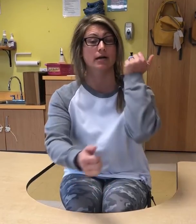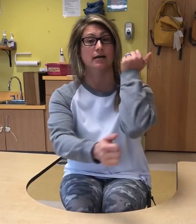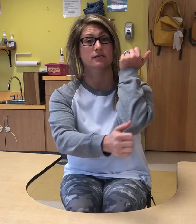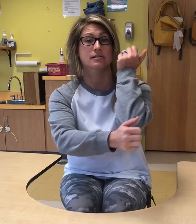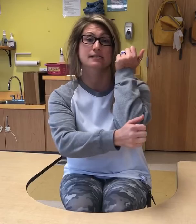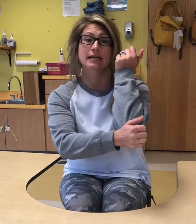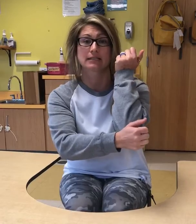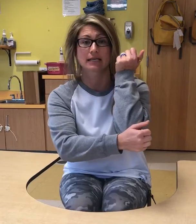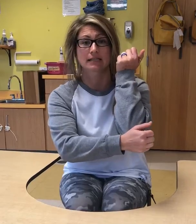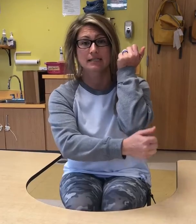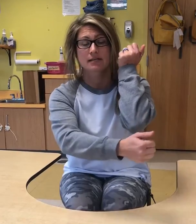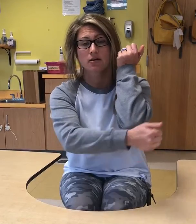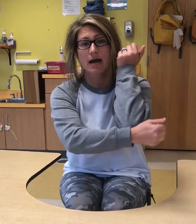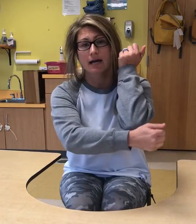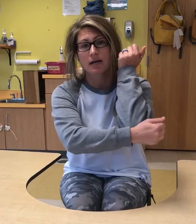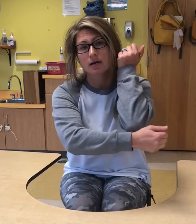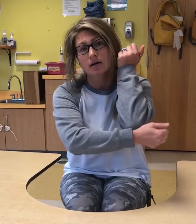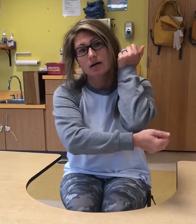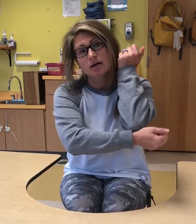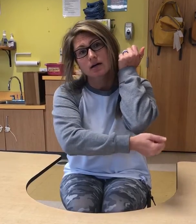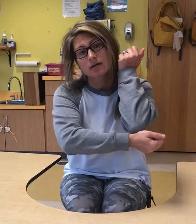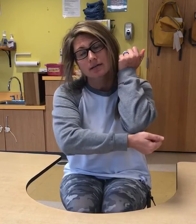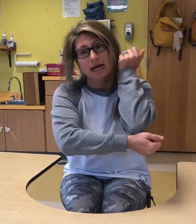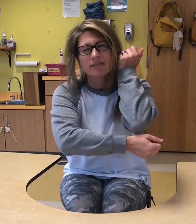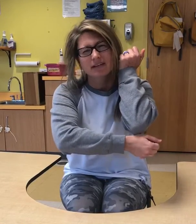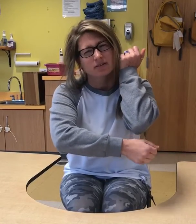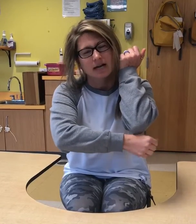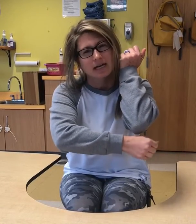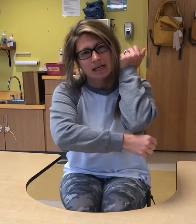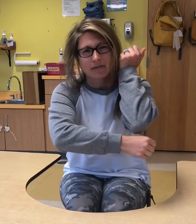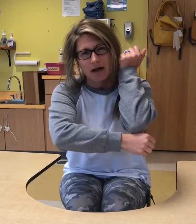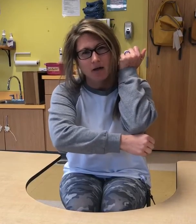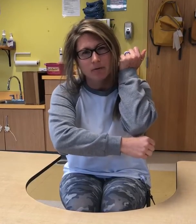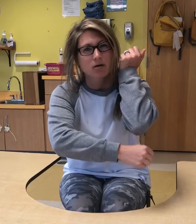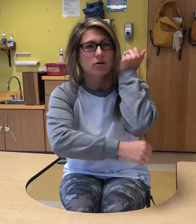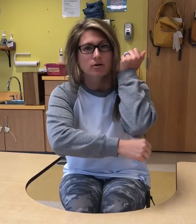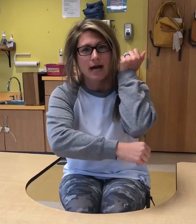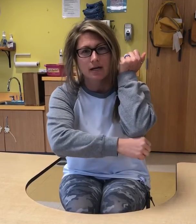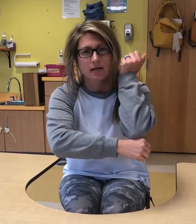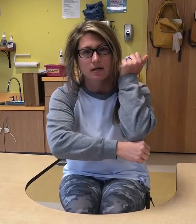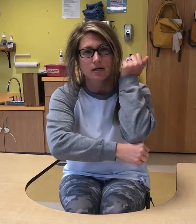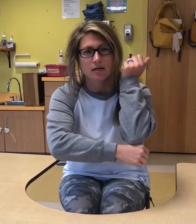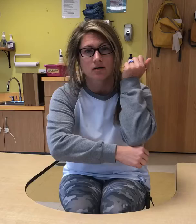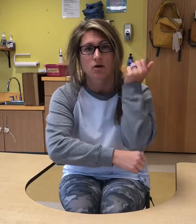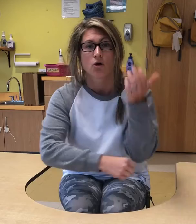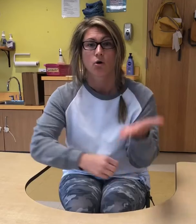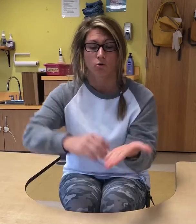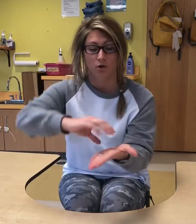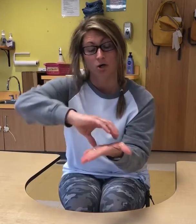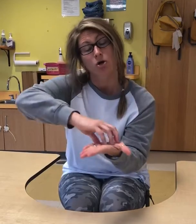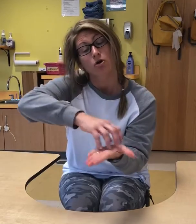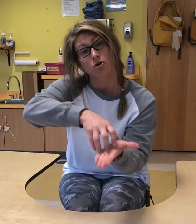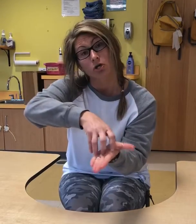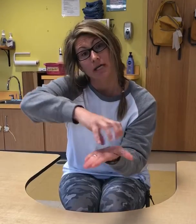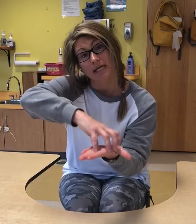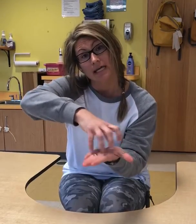Crackers are signed like this, cracker, kind of like they're knocking on their elbow, cracker, or cookie,